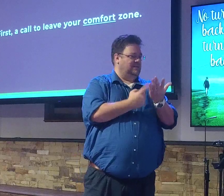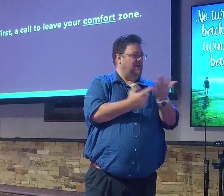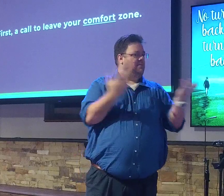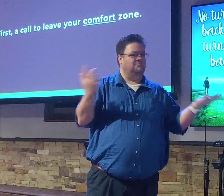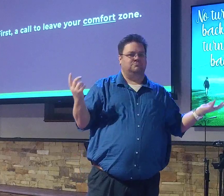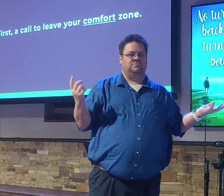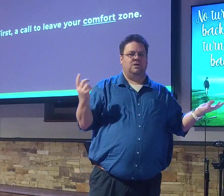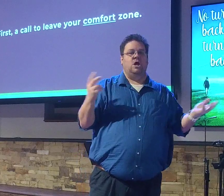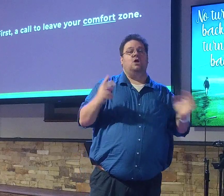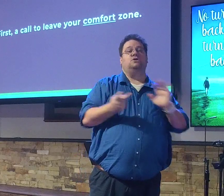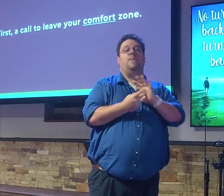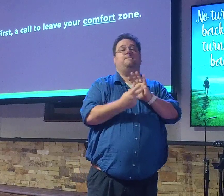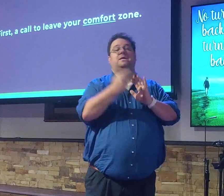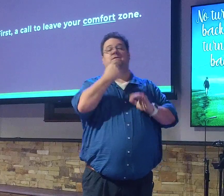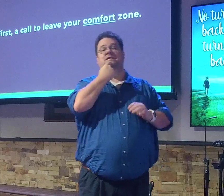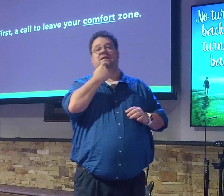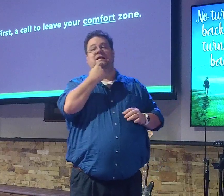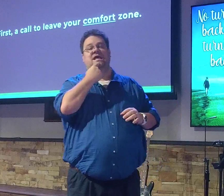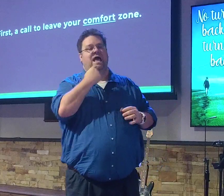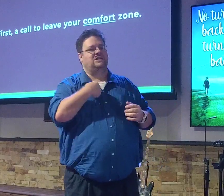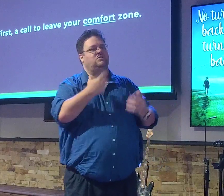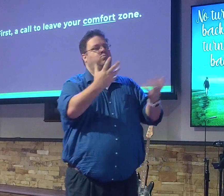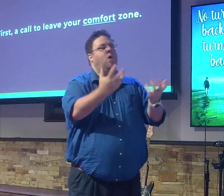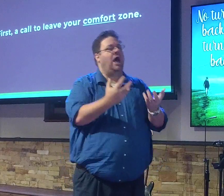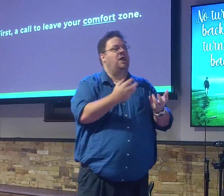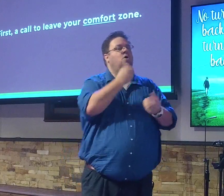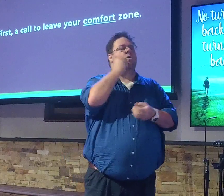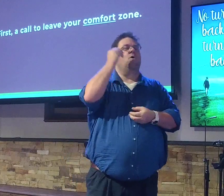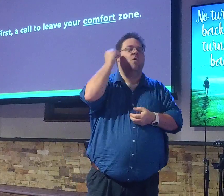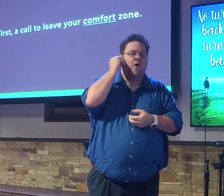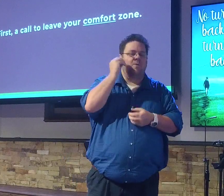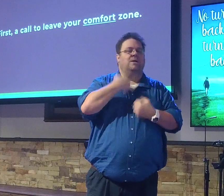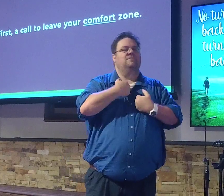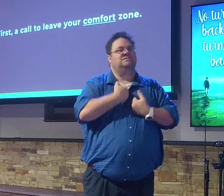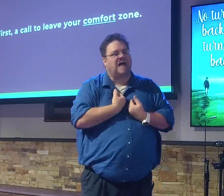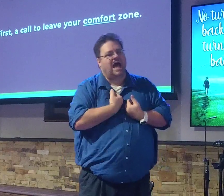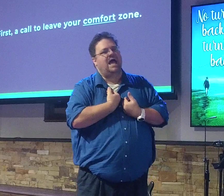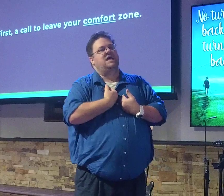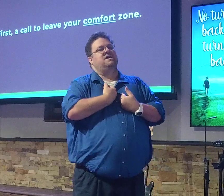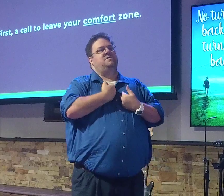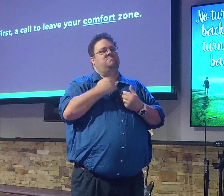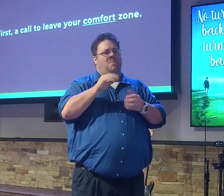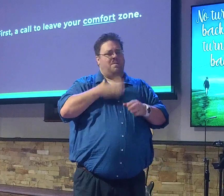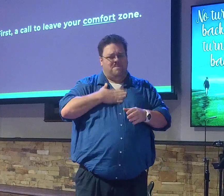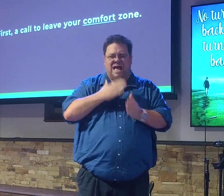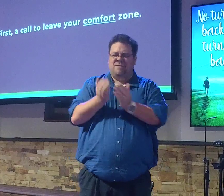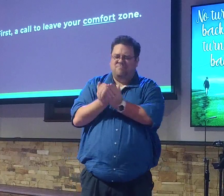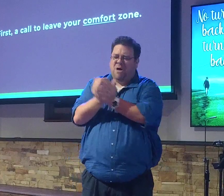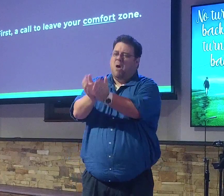Peter's like, I just want to go to the house. I just want to go and collapse. I am tired. This is my boat. Jesus is my boat.